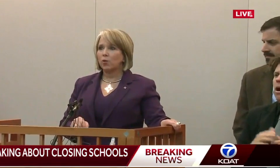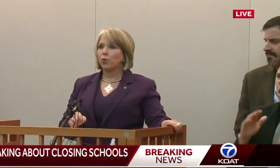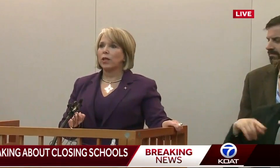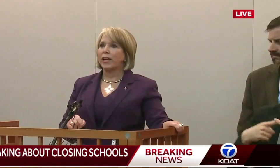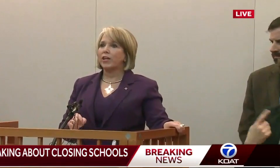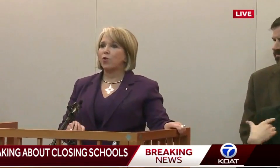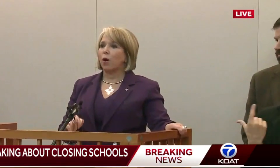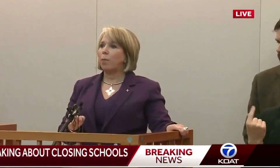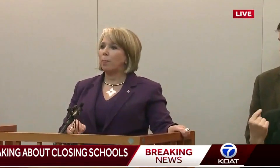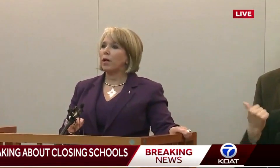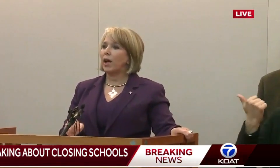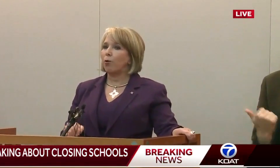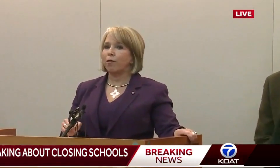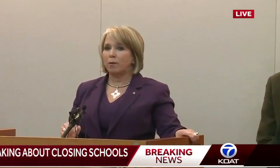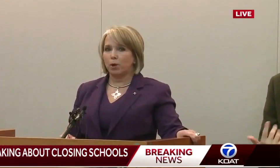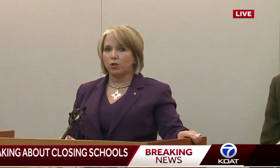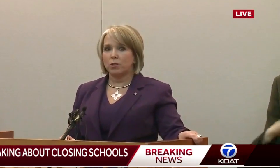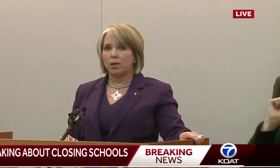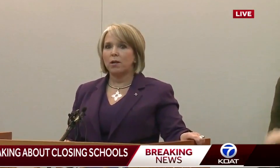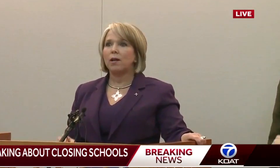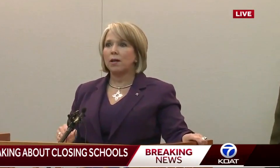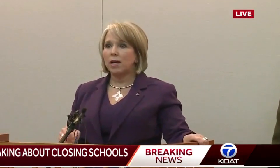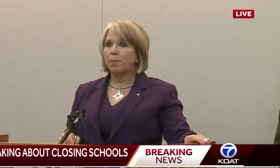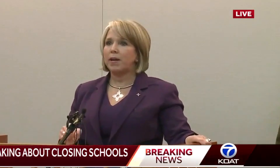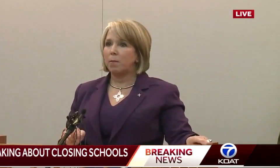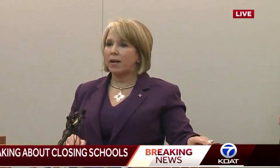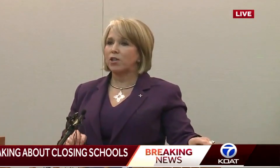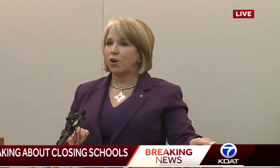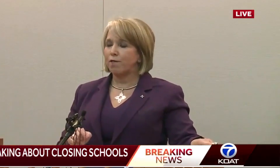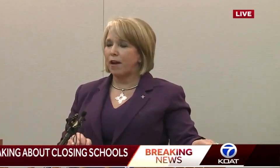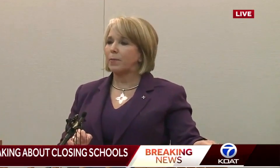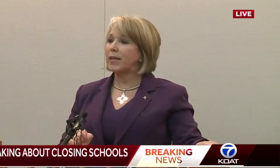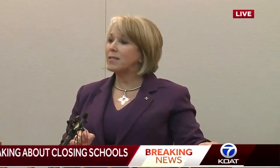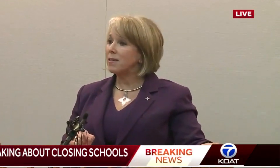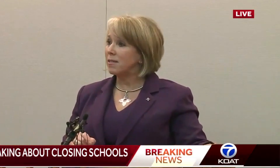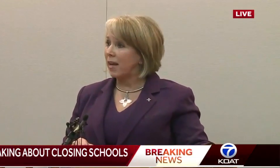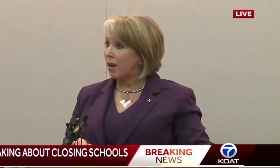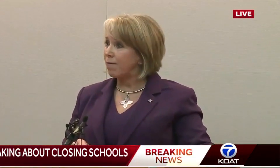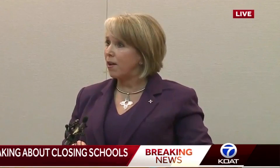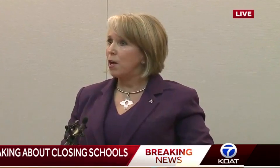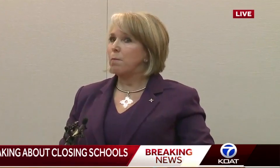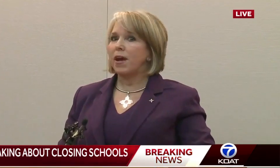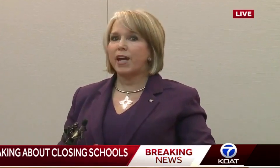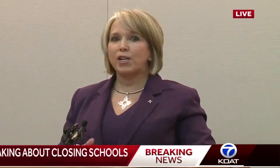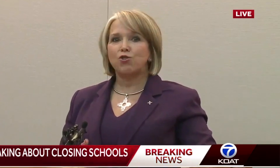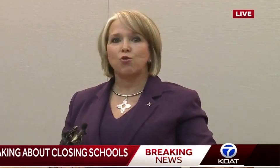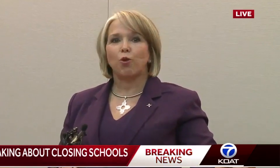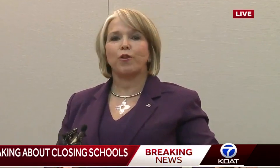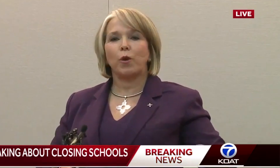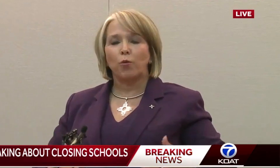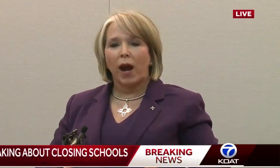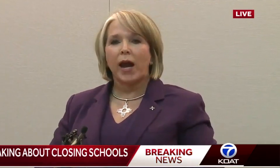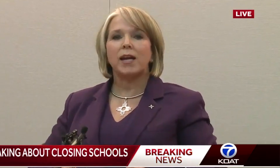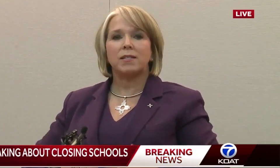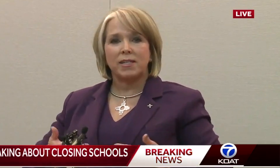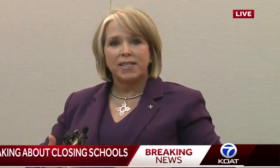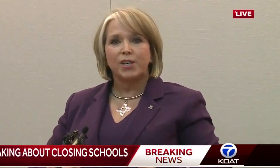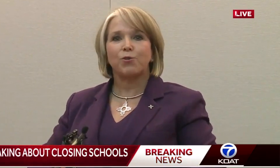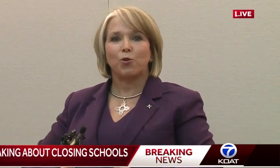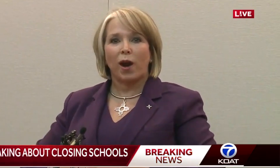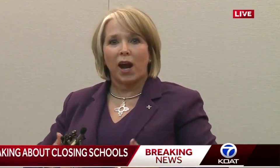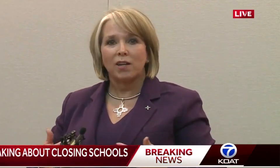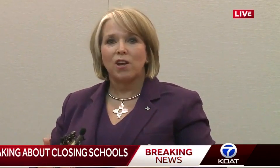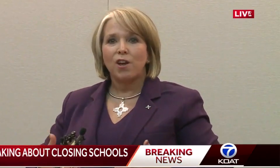can related to our public health emergency, keeping New Mexico families safe, making sure that we raise,